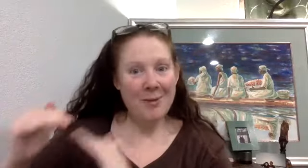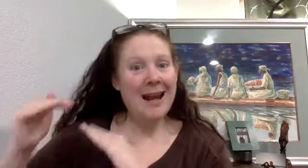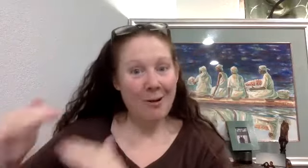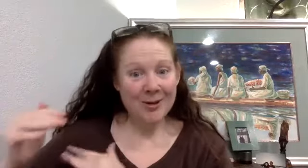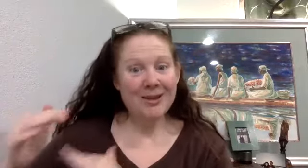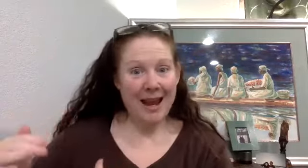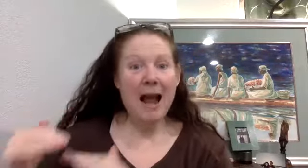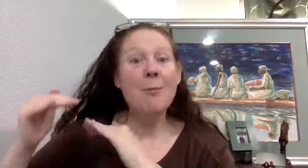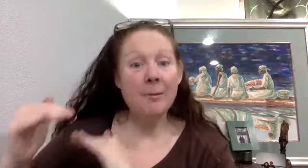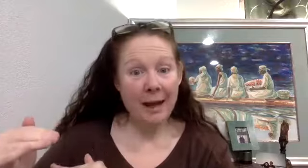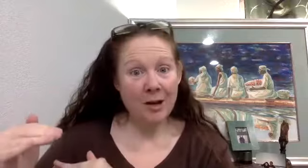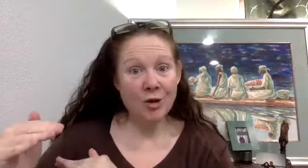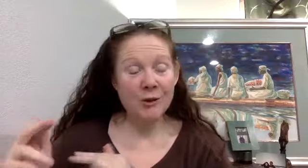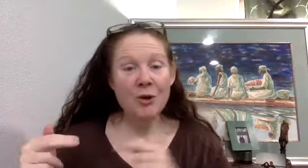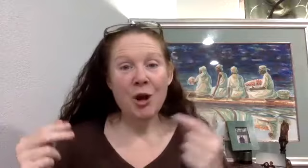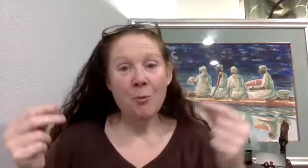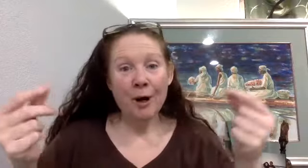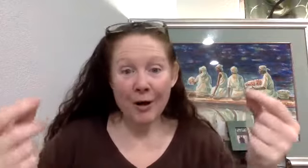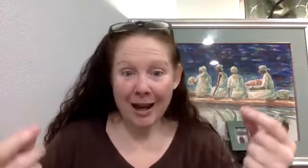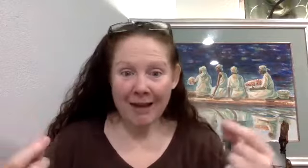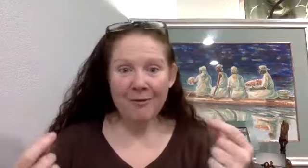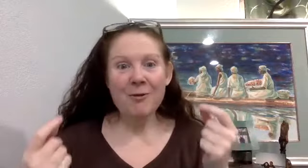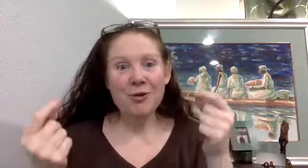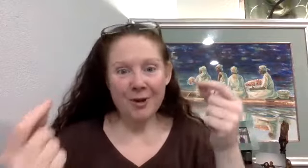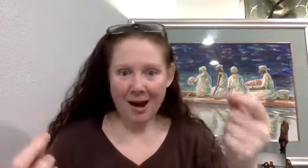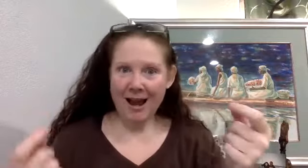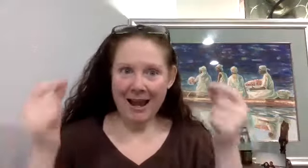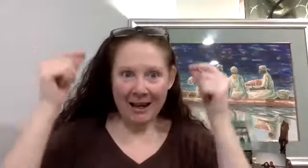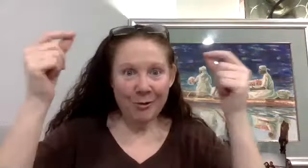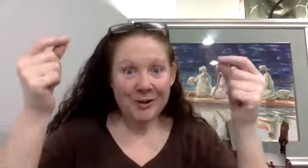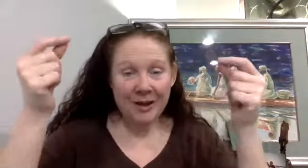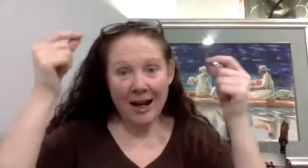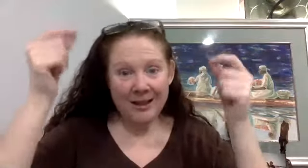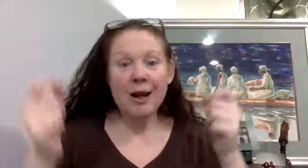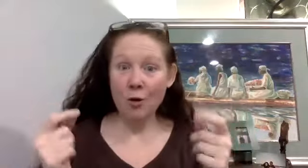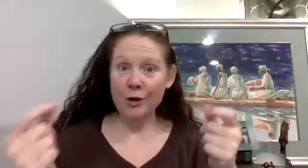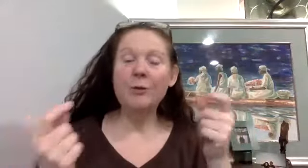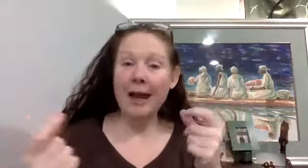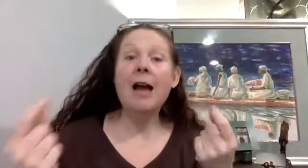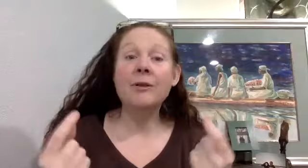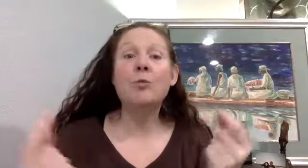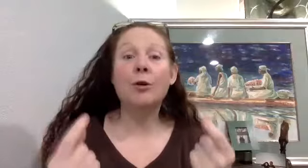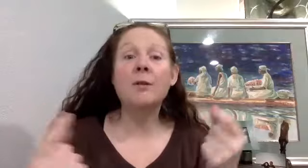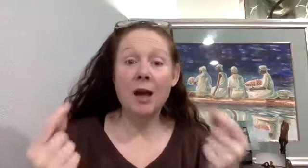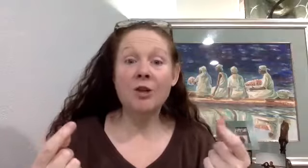many hours a day, how many patients. Where if you and I, I give you this idea or you and I have some more discussions